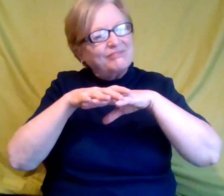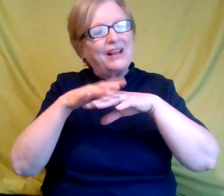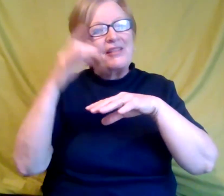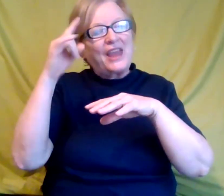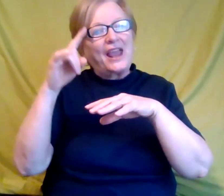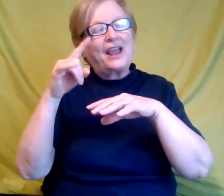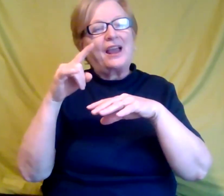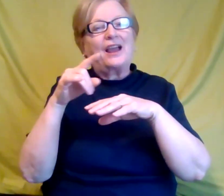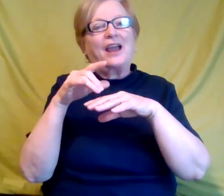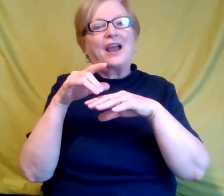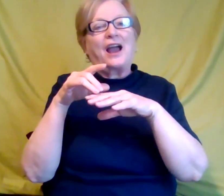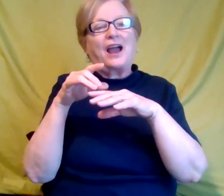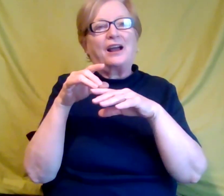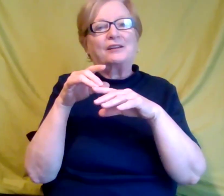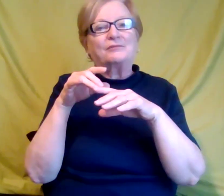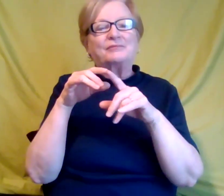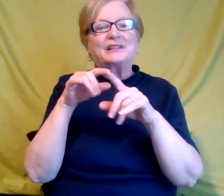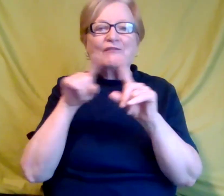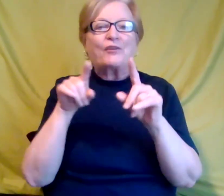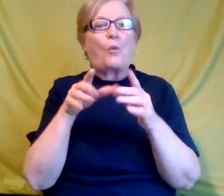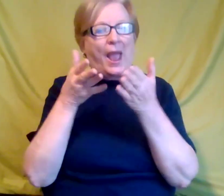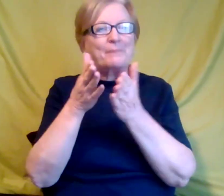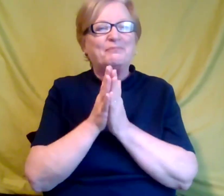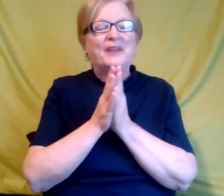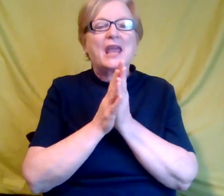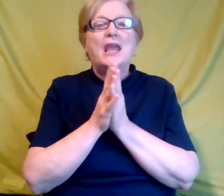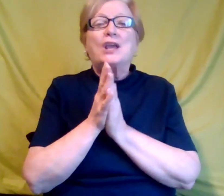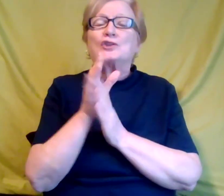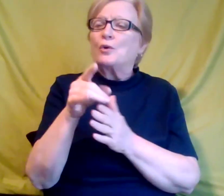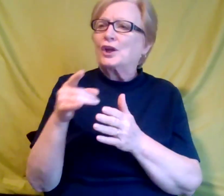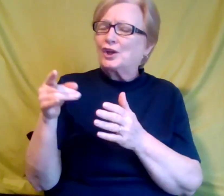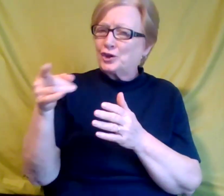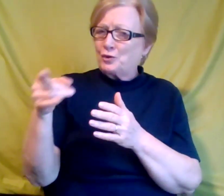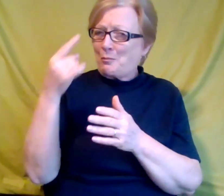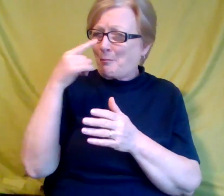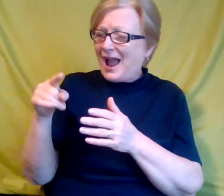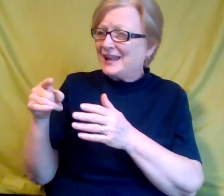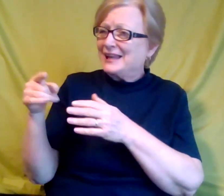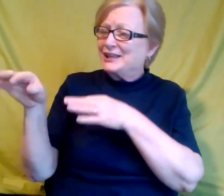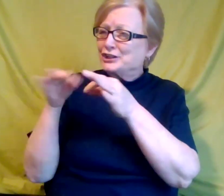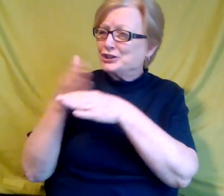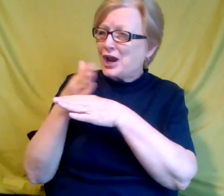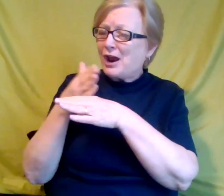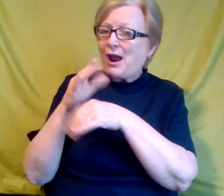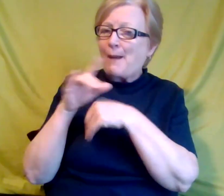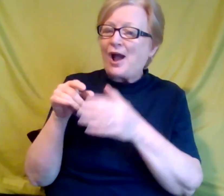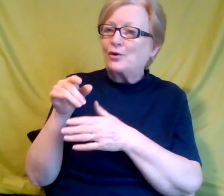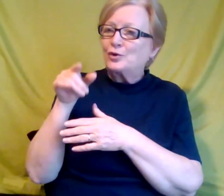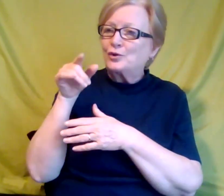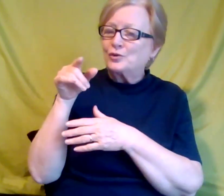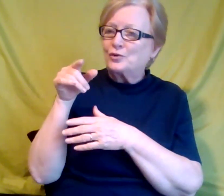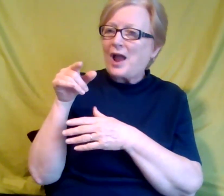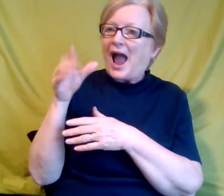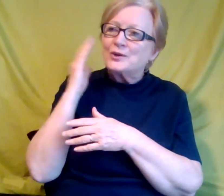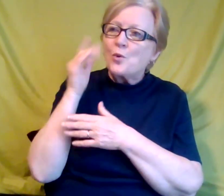you can share a little bit about your employment journey, because, just based on, you know, talking with you, I